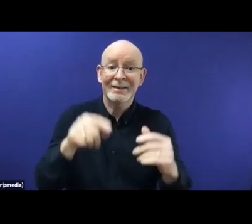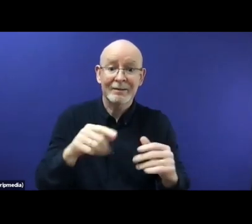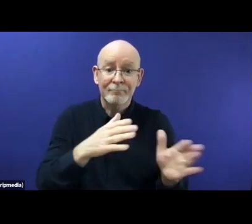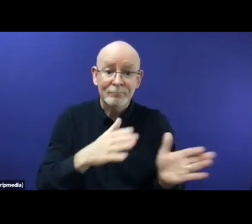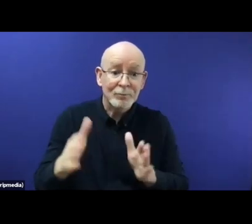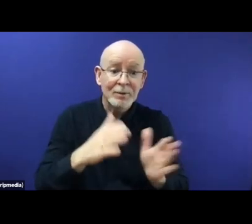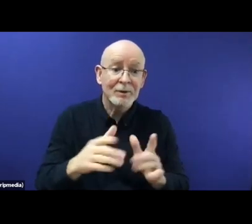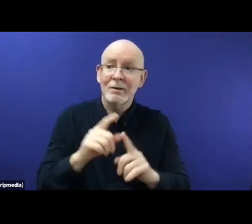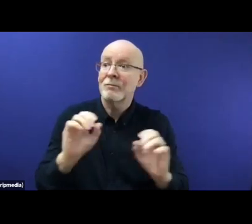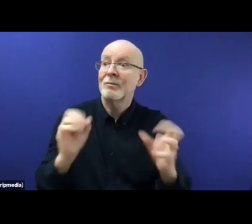internal cooperation,